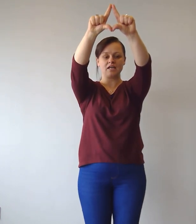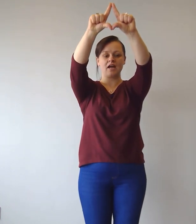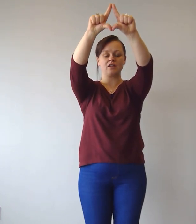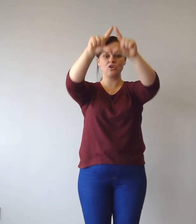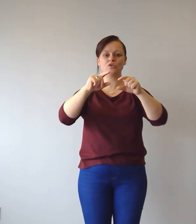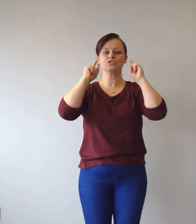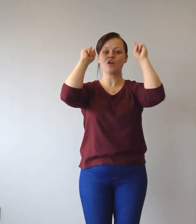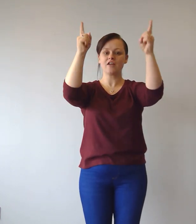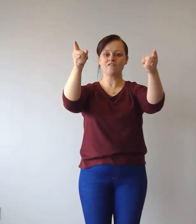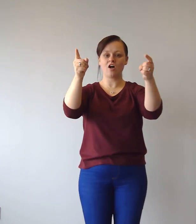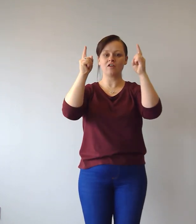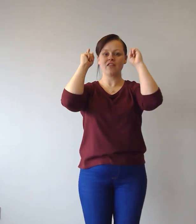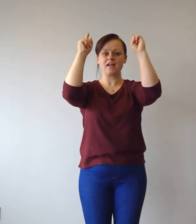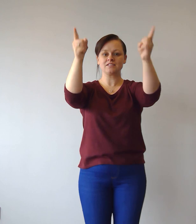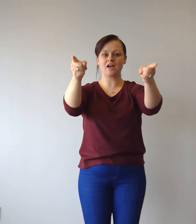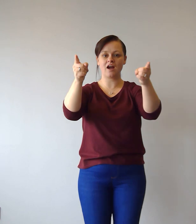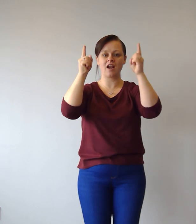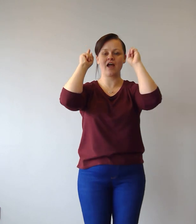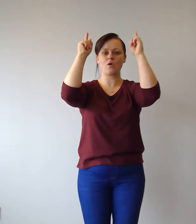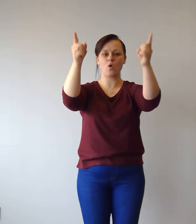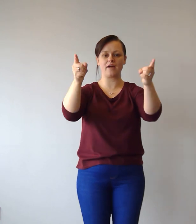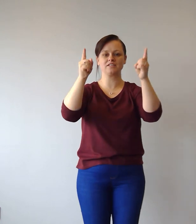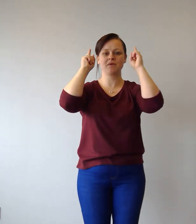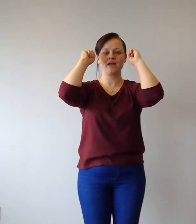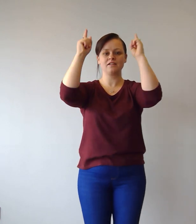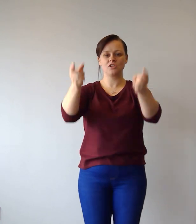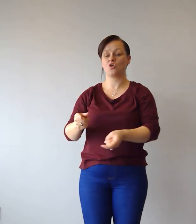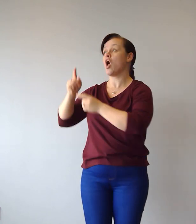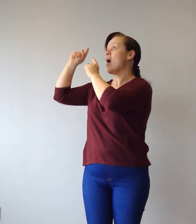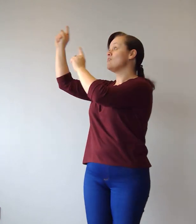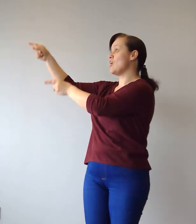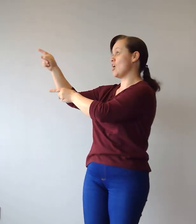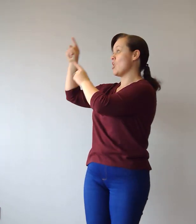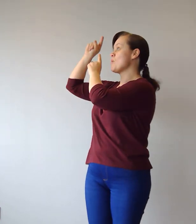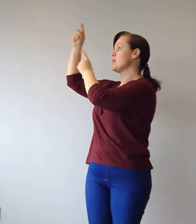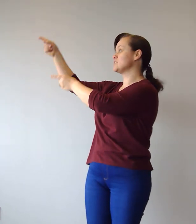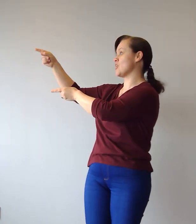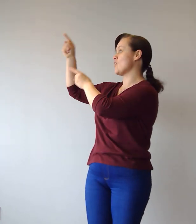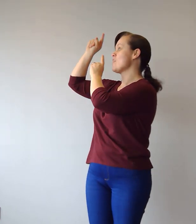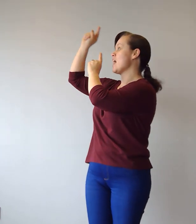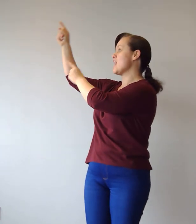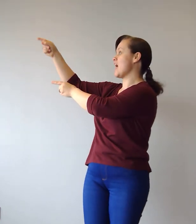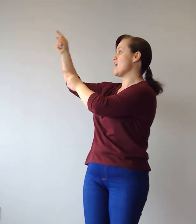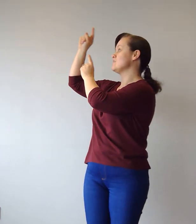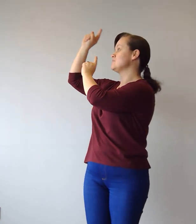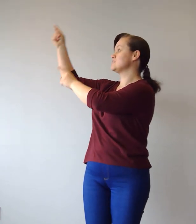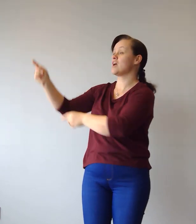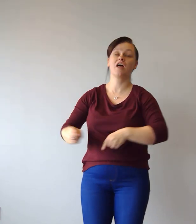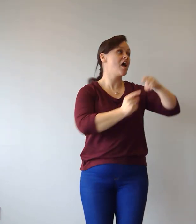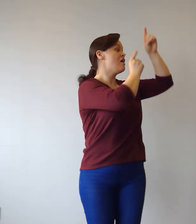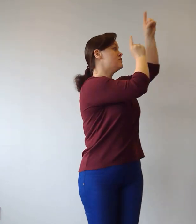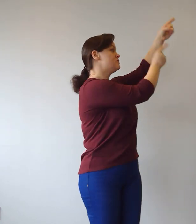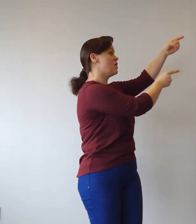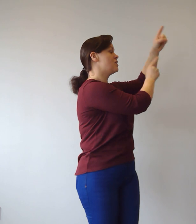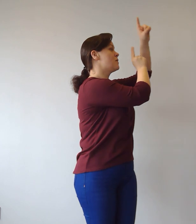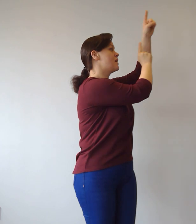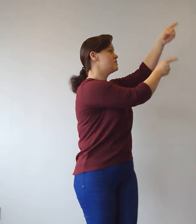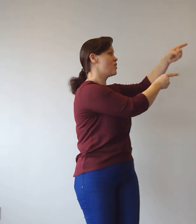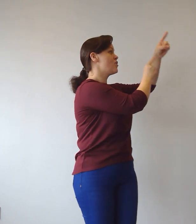and blue, so they followed that star like wise men do. Follow it to the left, follow it to